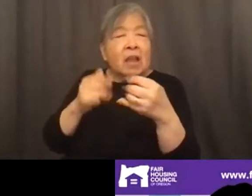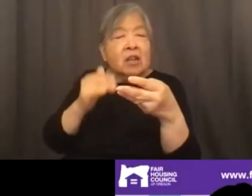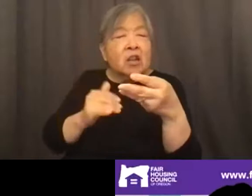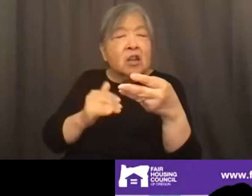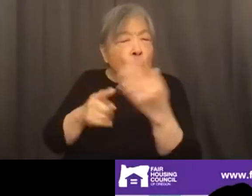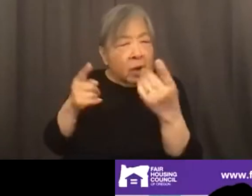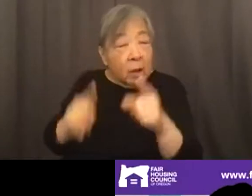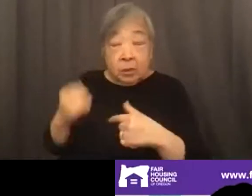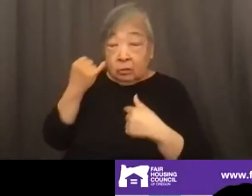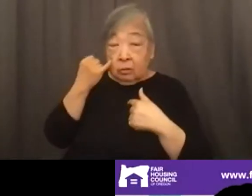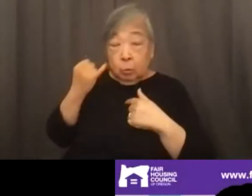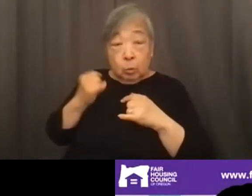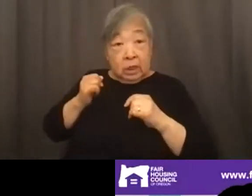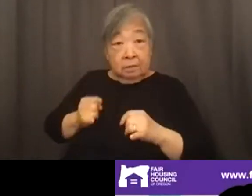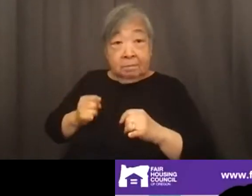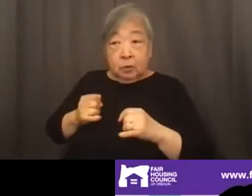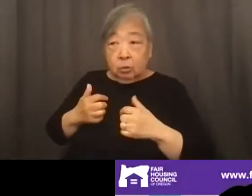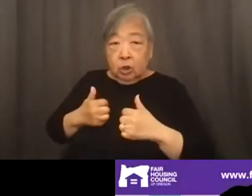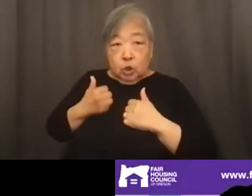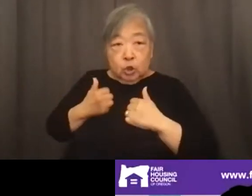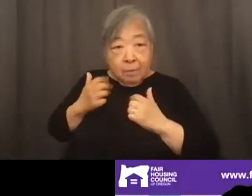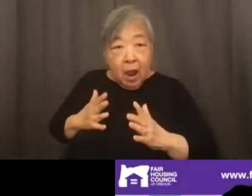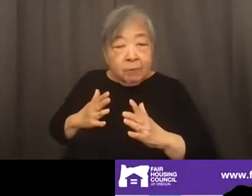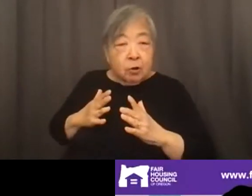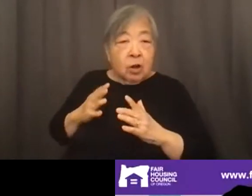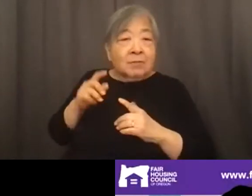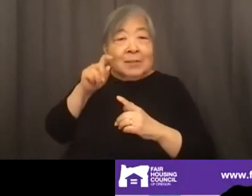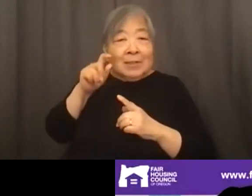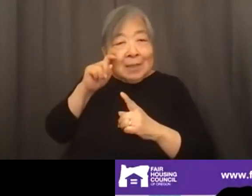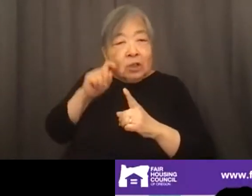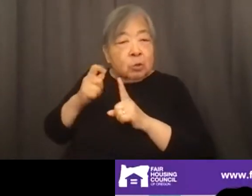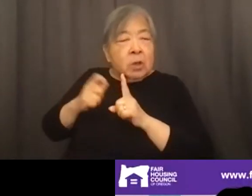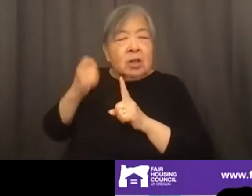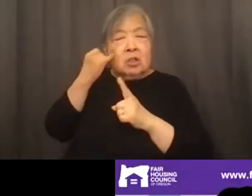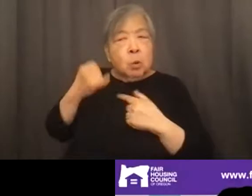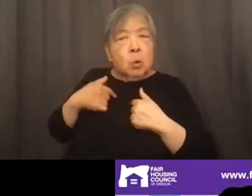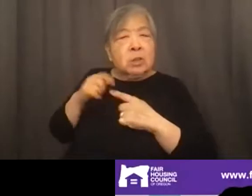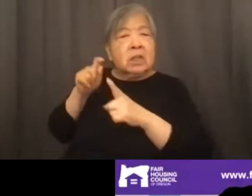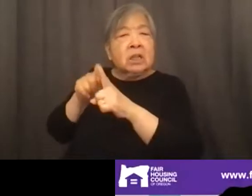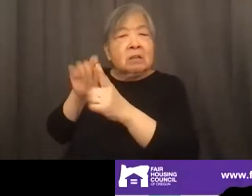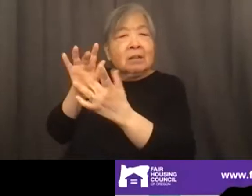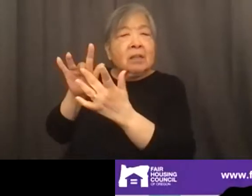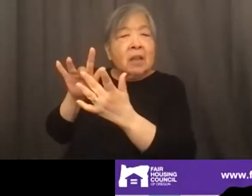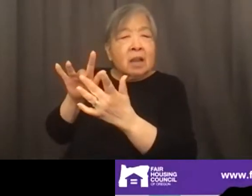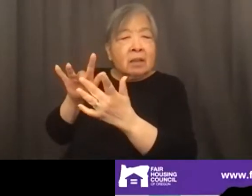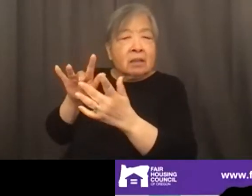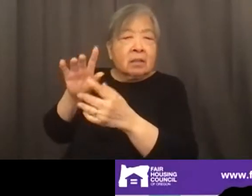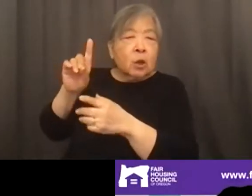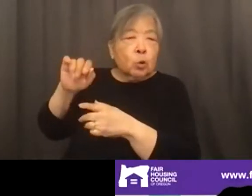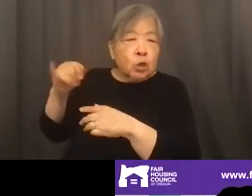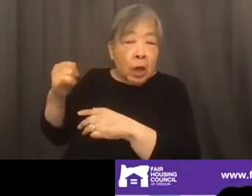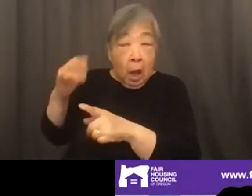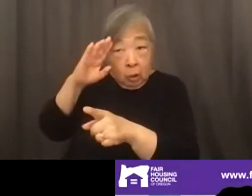happens if an individual survivor of sexual harassment contacts the Department of Justice? I know that you are involved, like you said, in a lot of